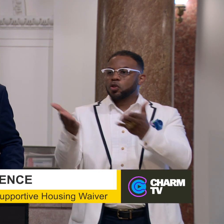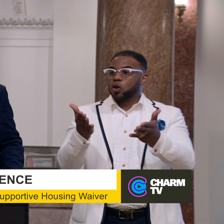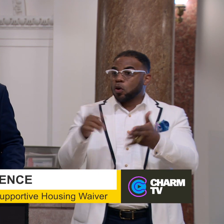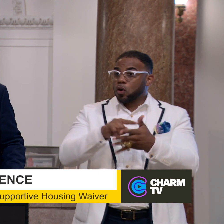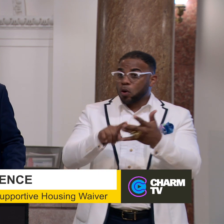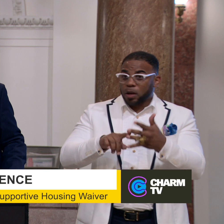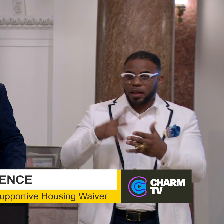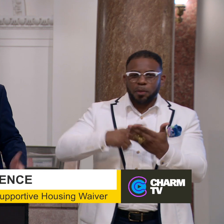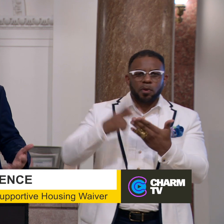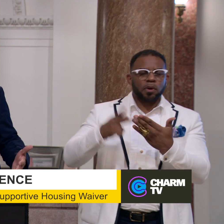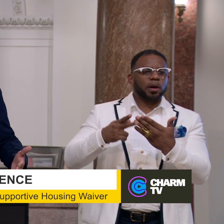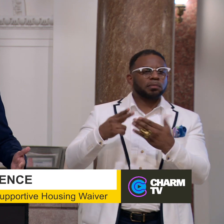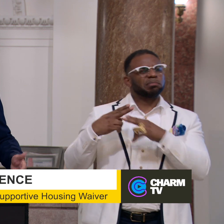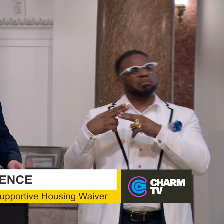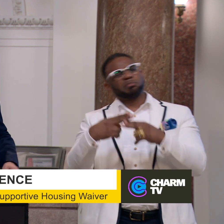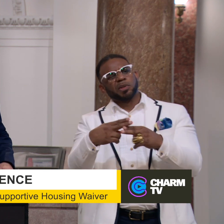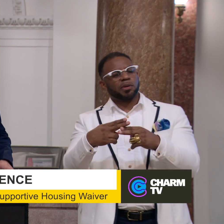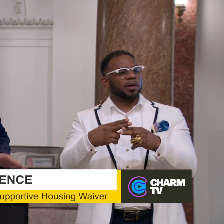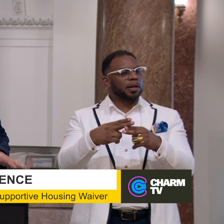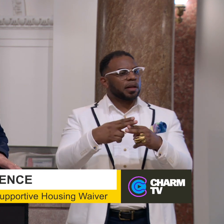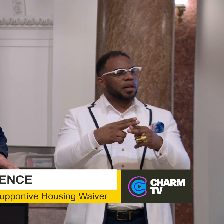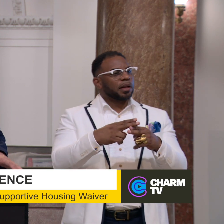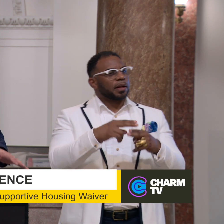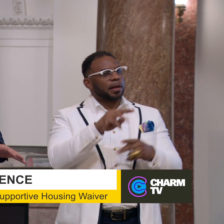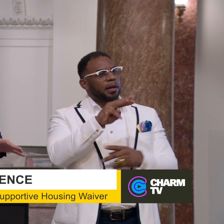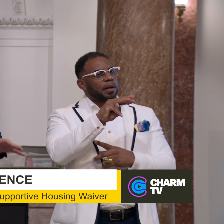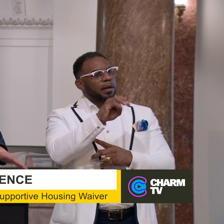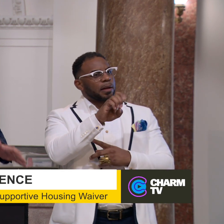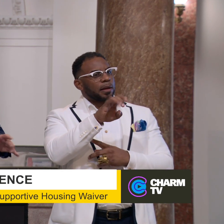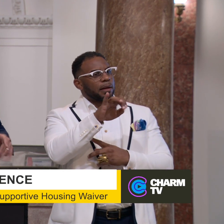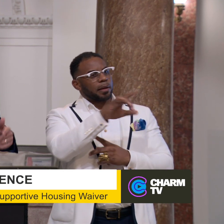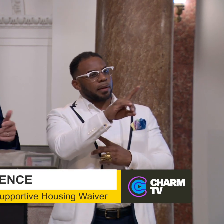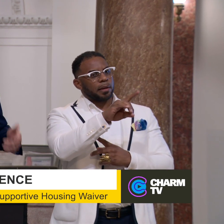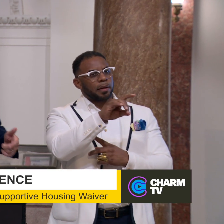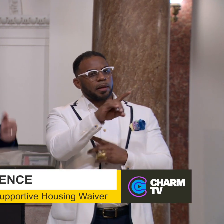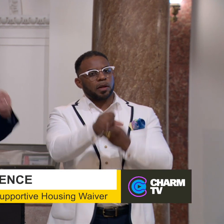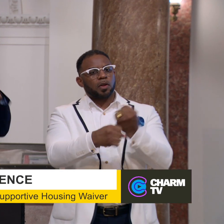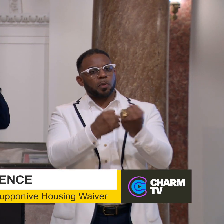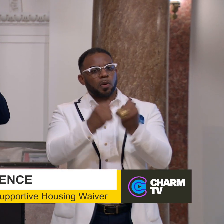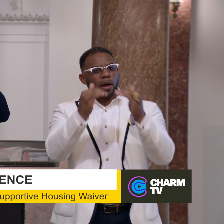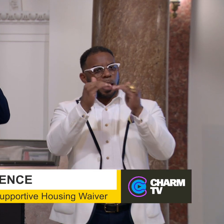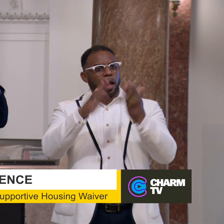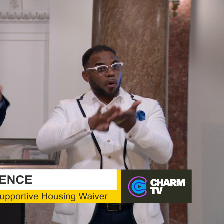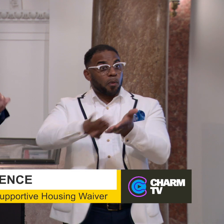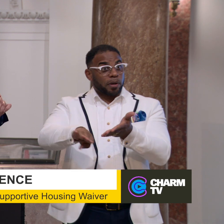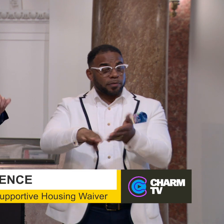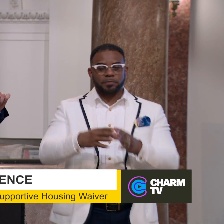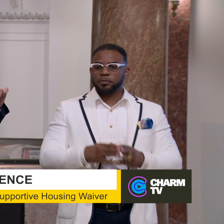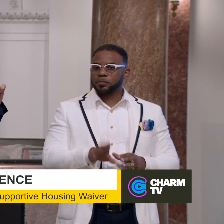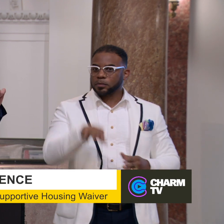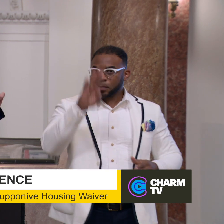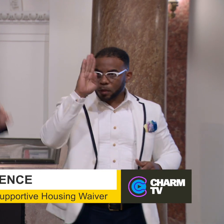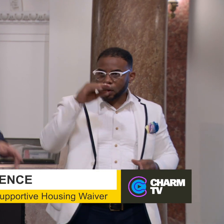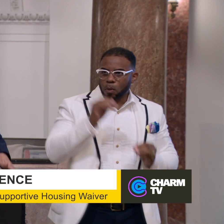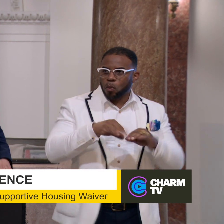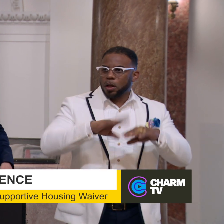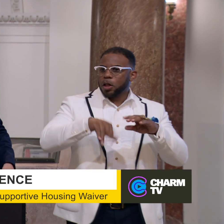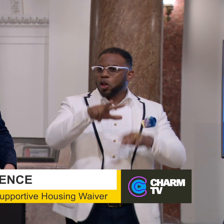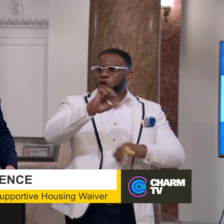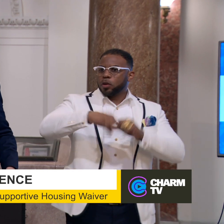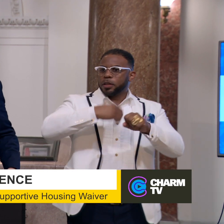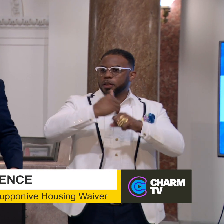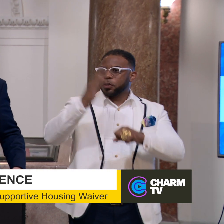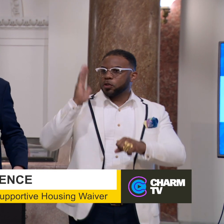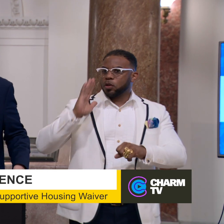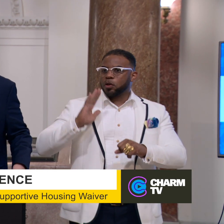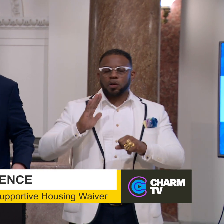pilot, otherwise known as the Medicaid Supportive Housing Waiver. You know, more than 30 years